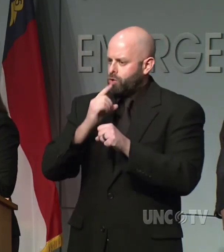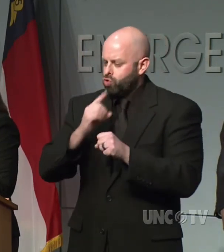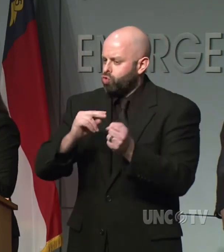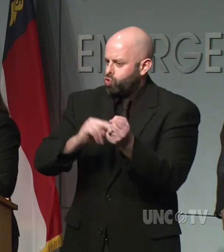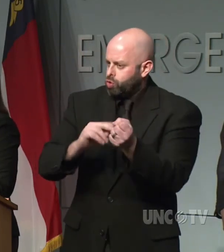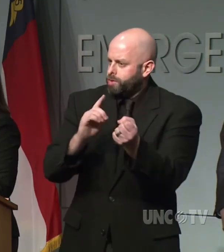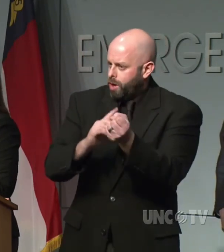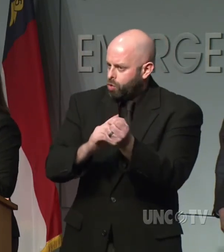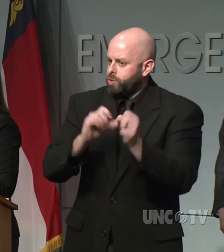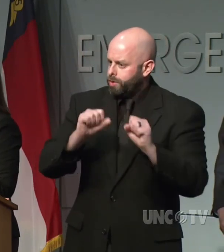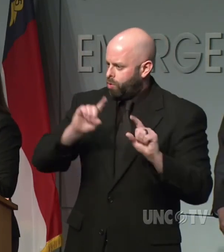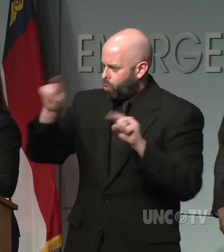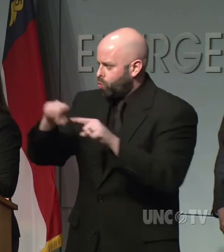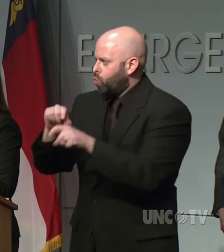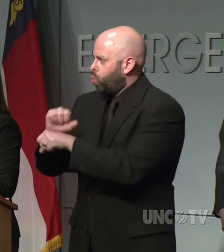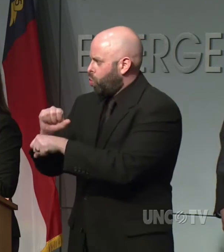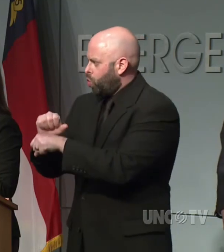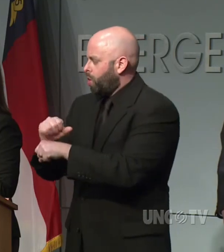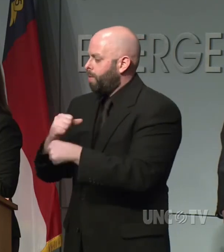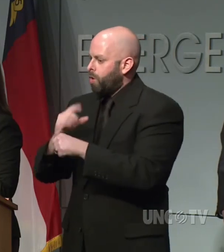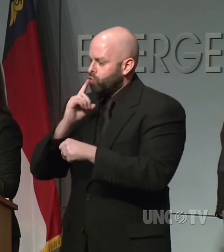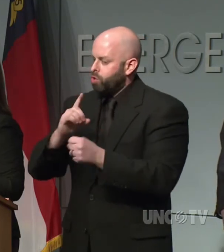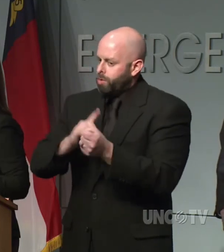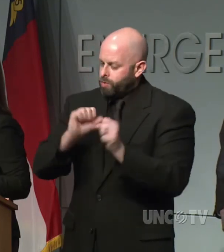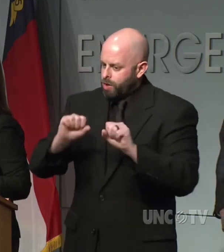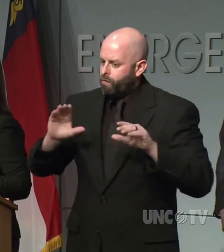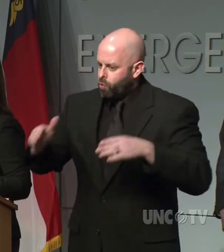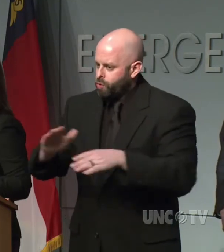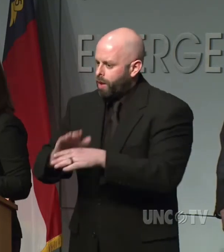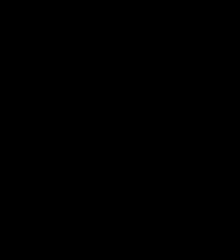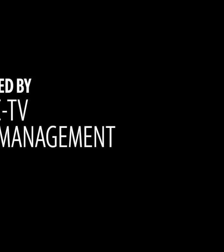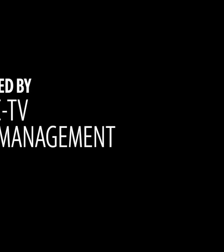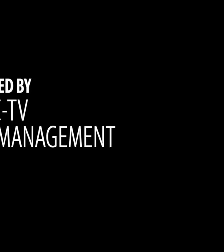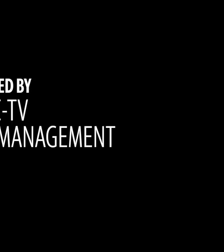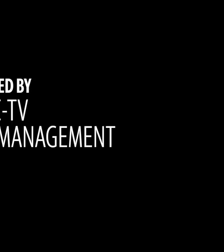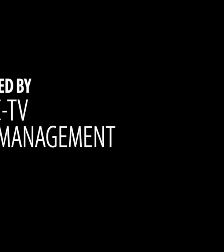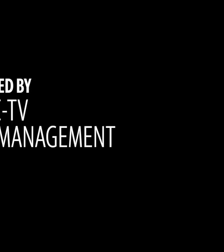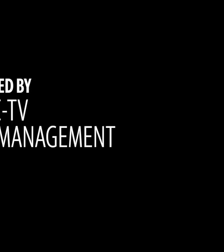be that be at work and to focus on those patients that are going to need their care.